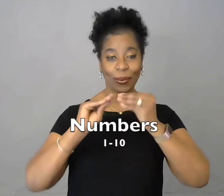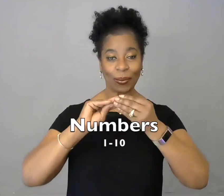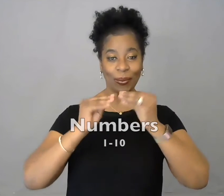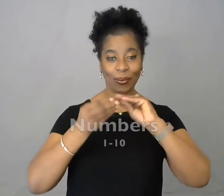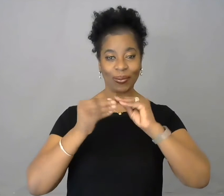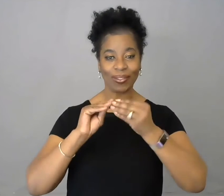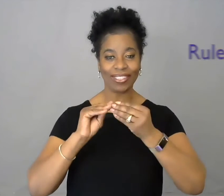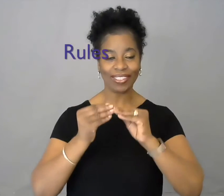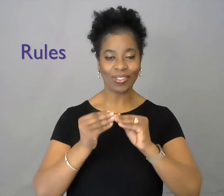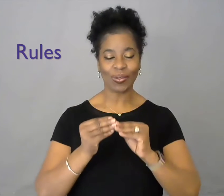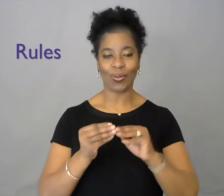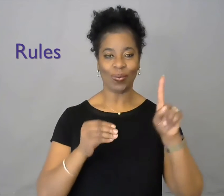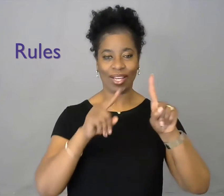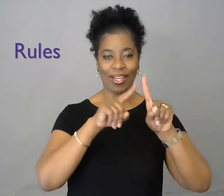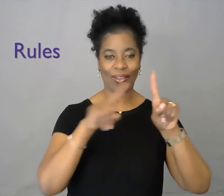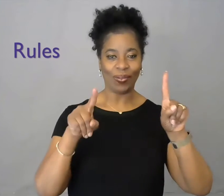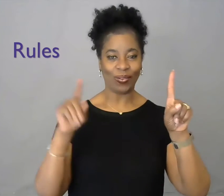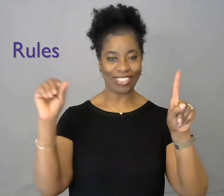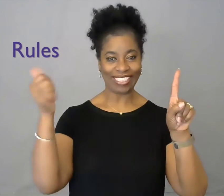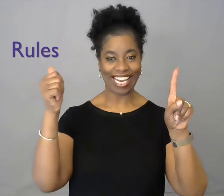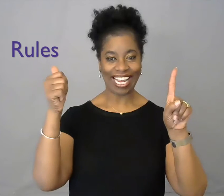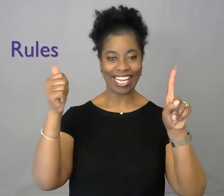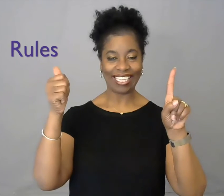Numbers one through ten.